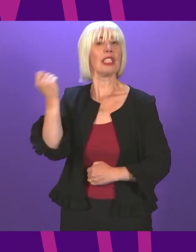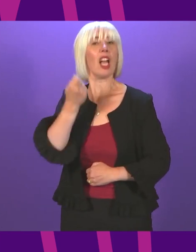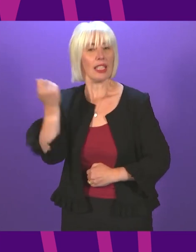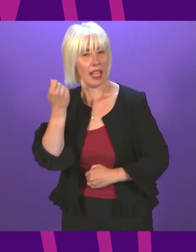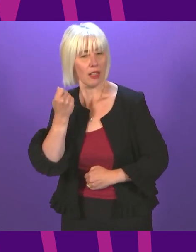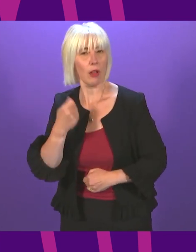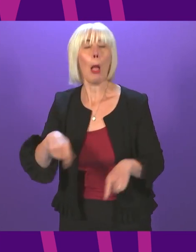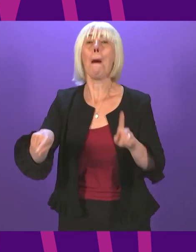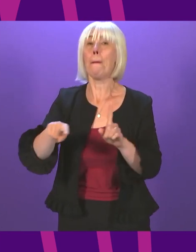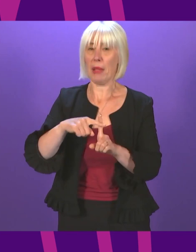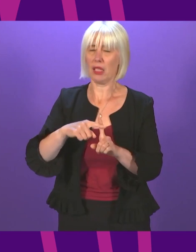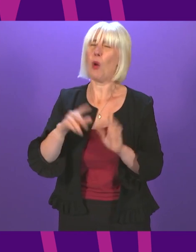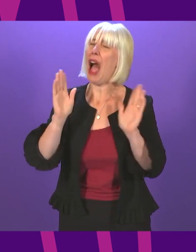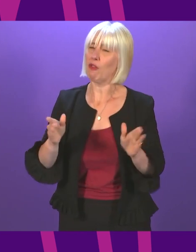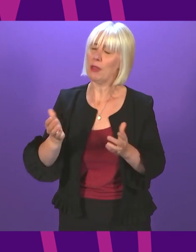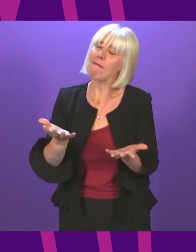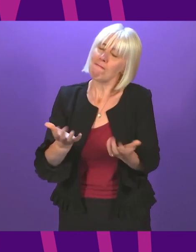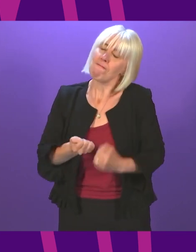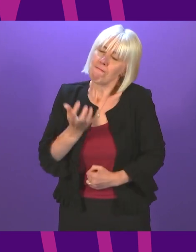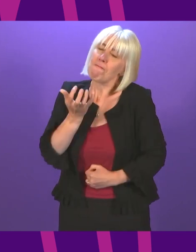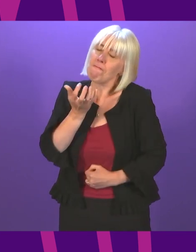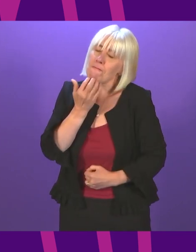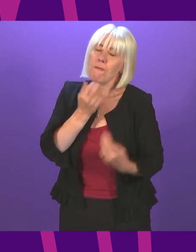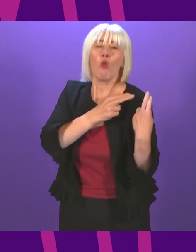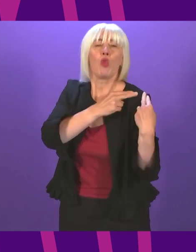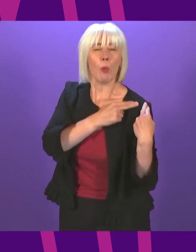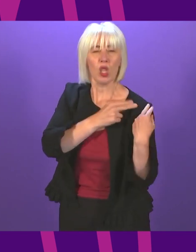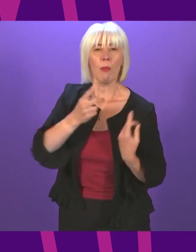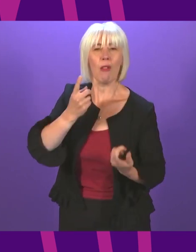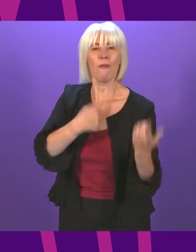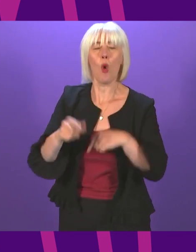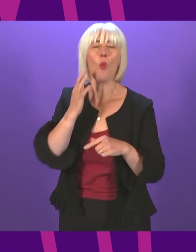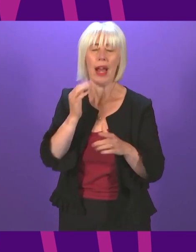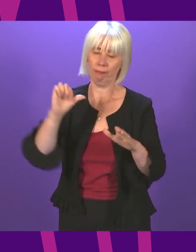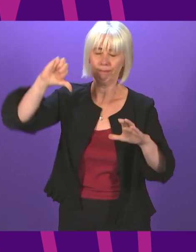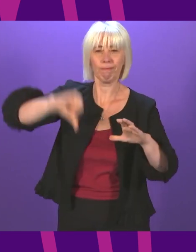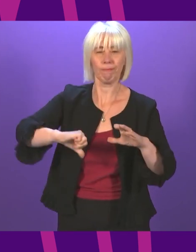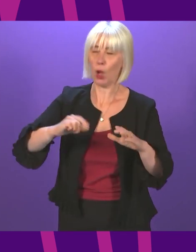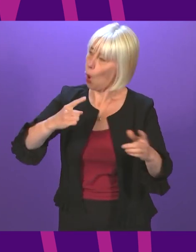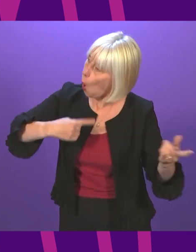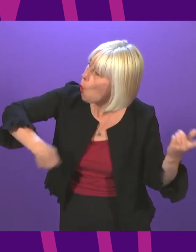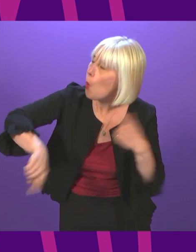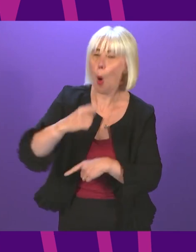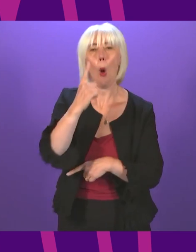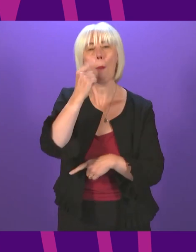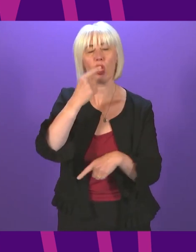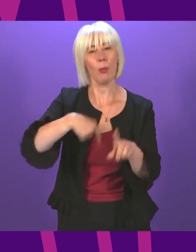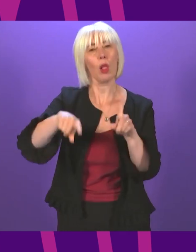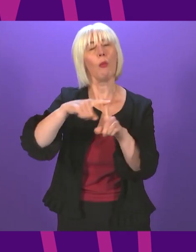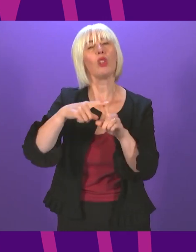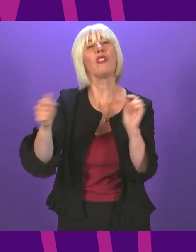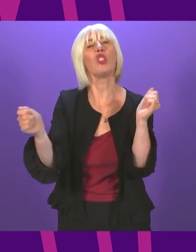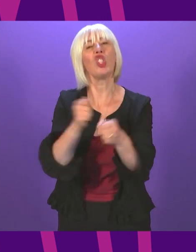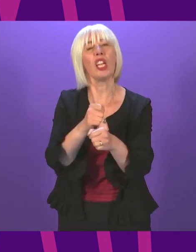responsibility for our shortcomings. And I believe we all have an obligation to make positive change. This agreement